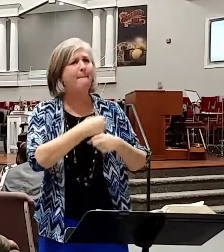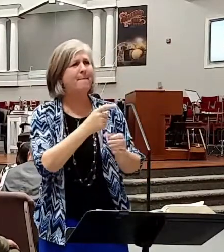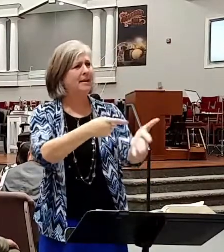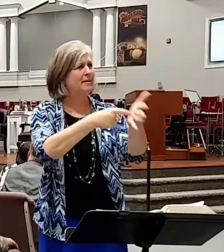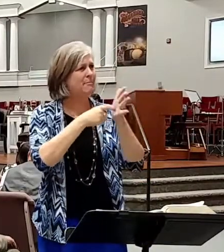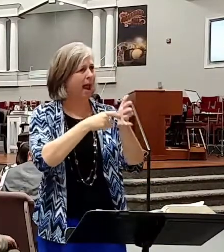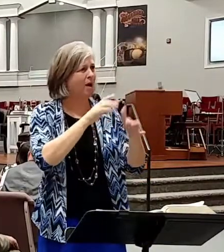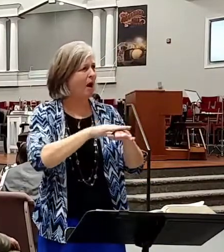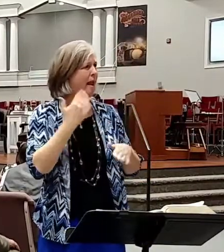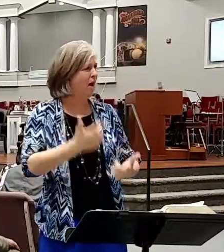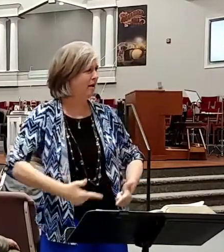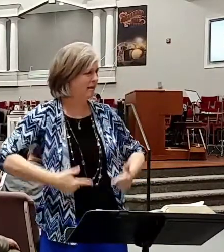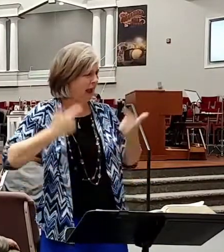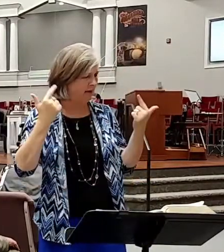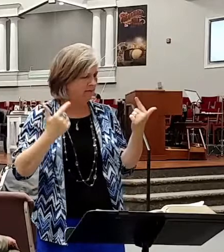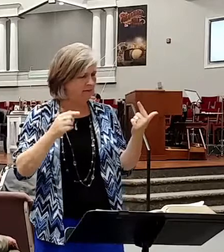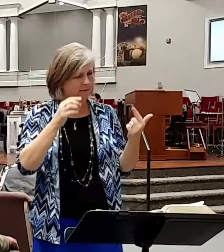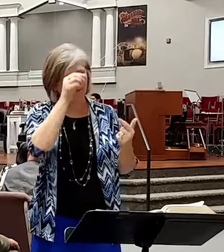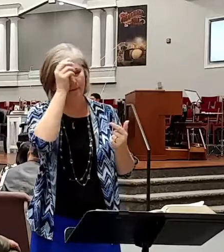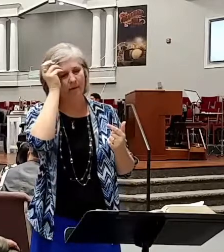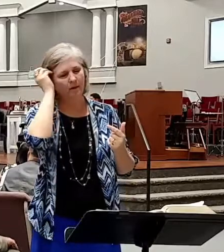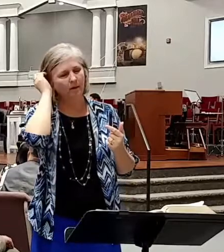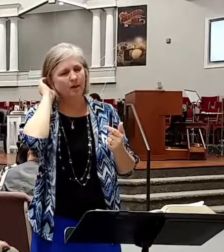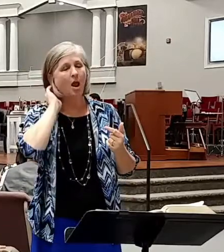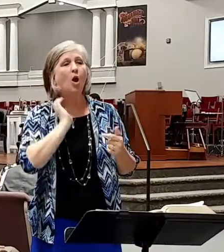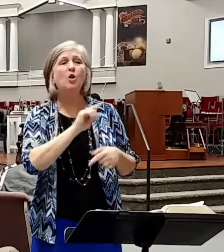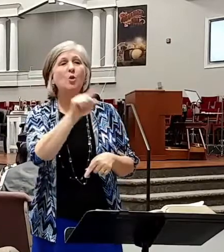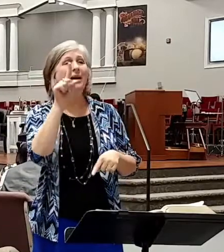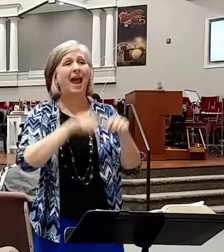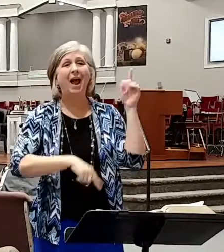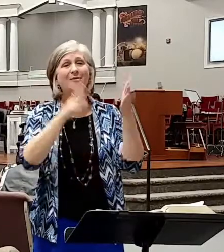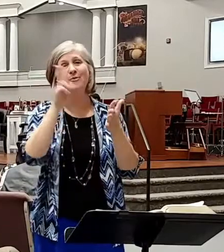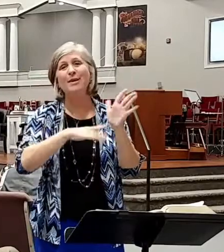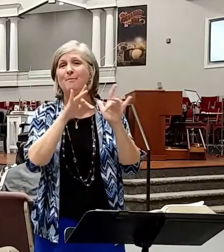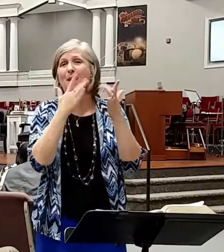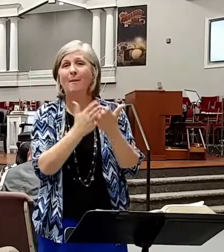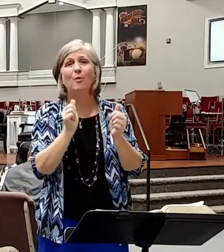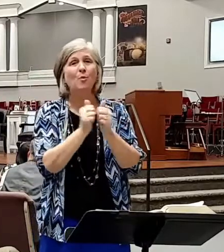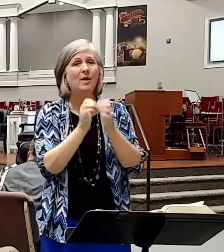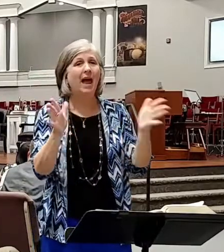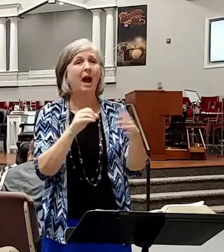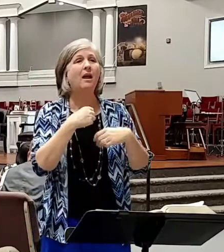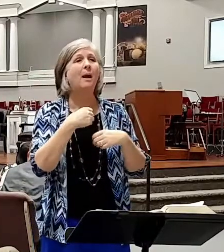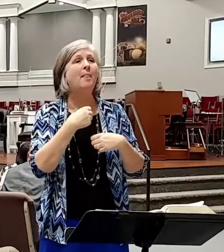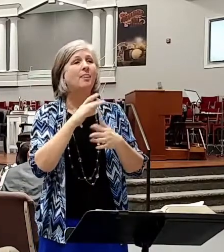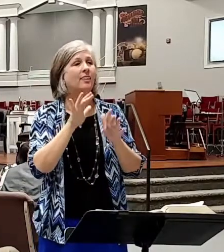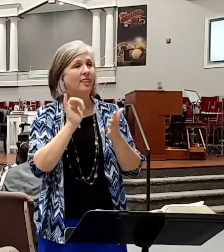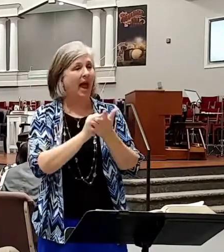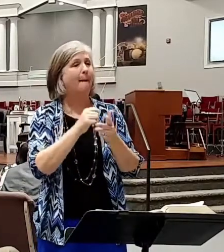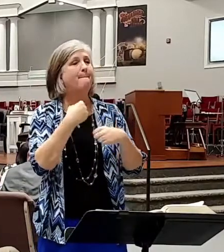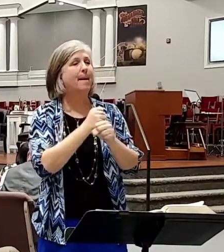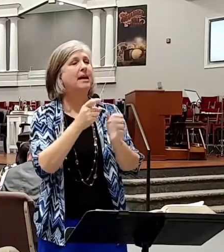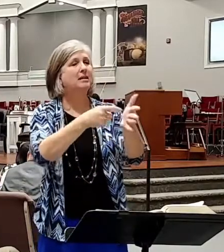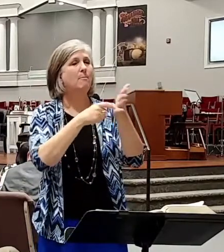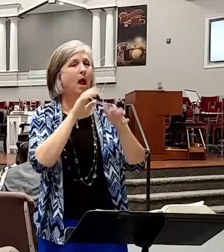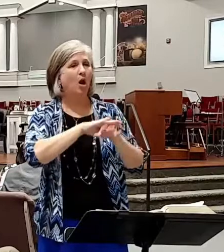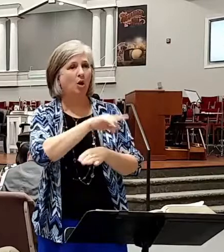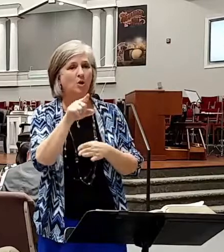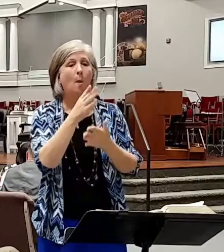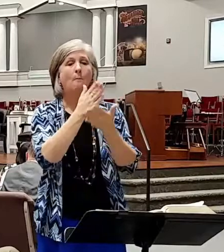upon our life you can't read the bible and it not make a demand upon you part of that demand is to straighten your life